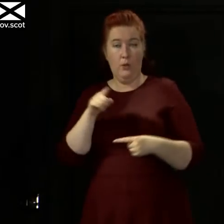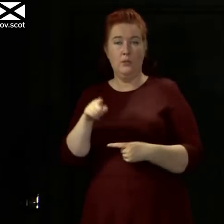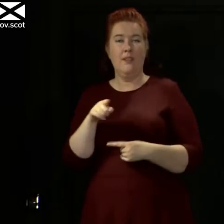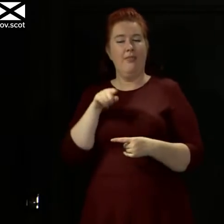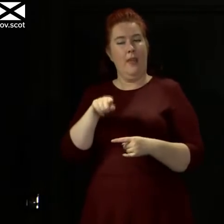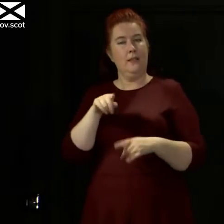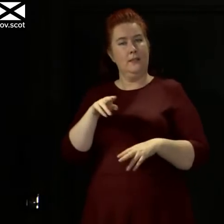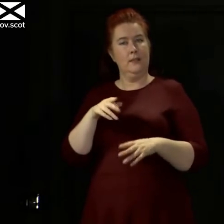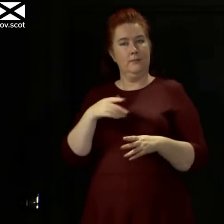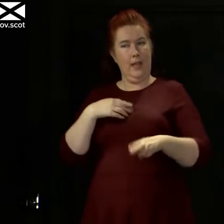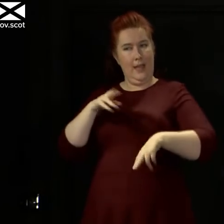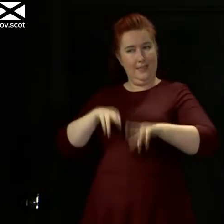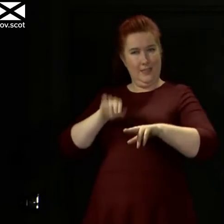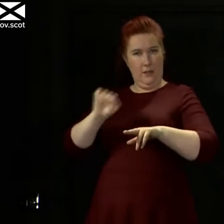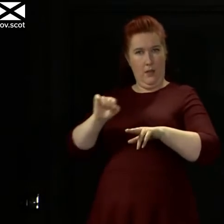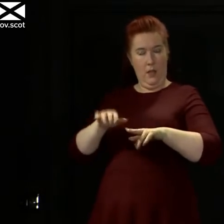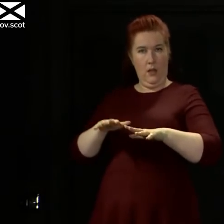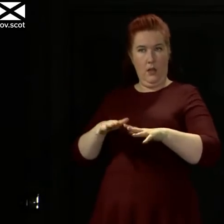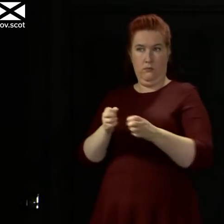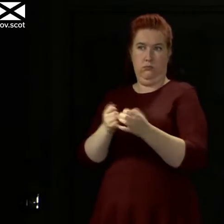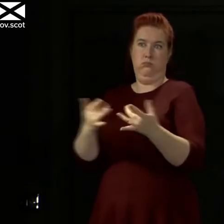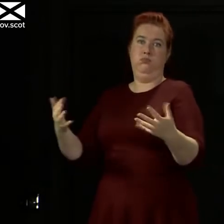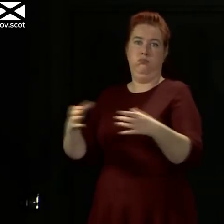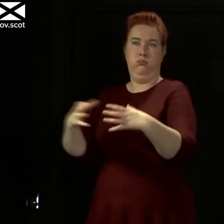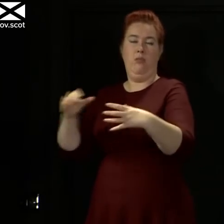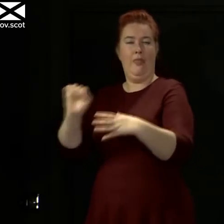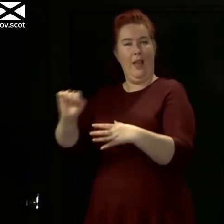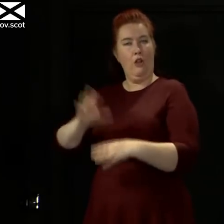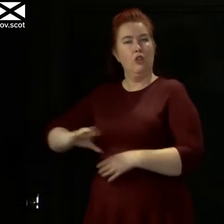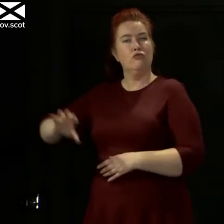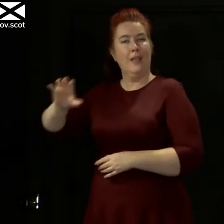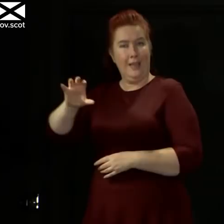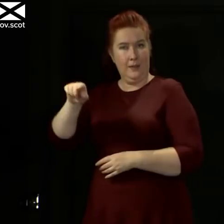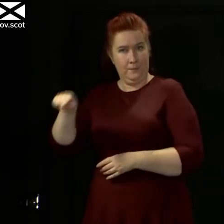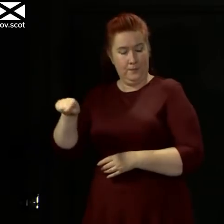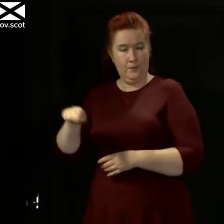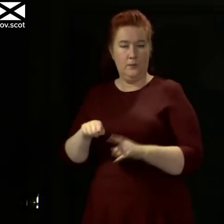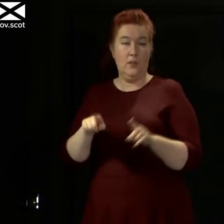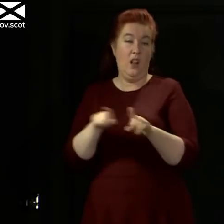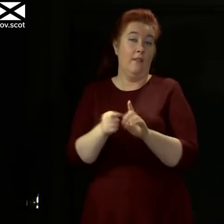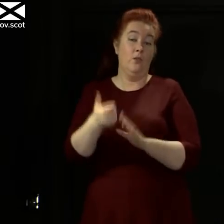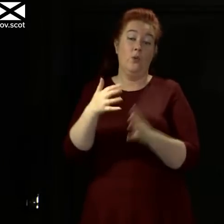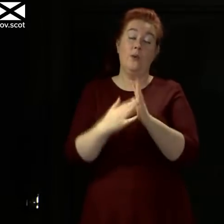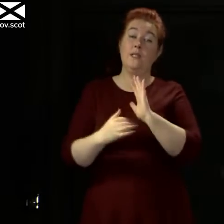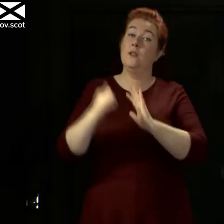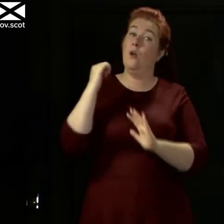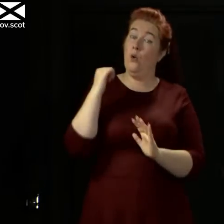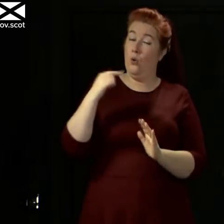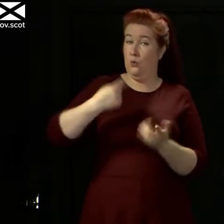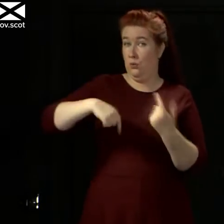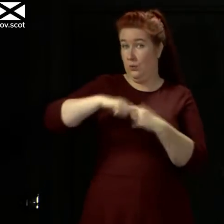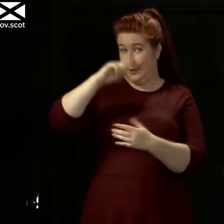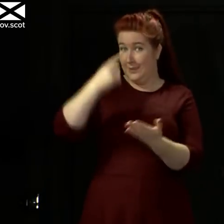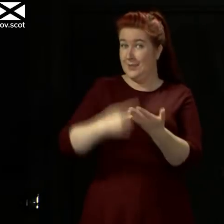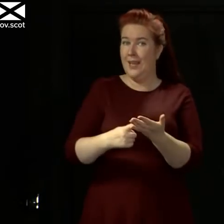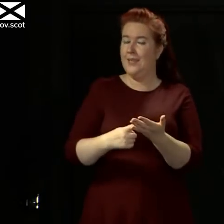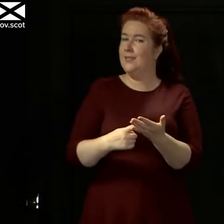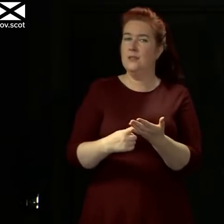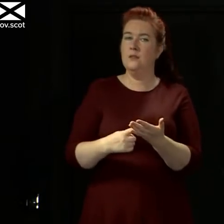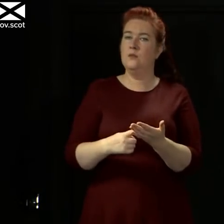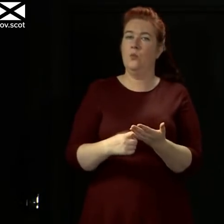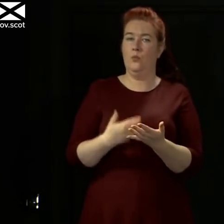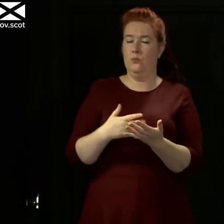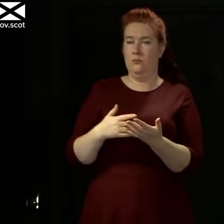prevalence data. And, you know, we, a couple of weeks ago, decided not to exempt